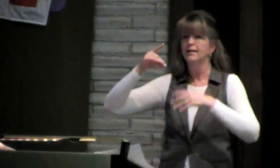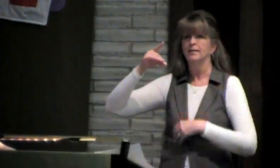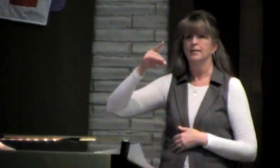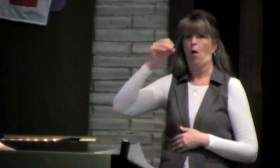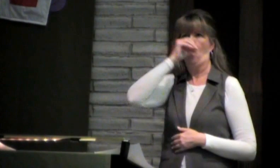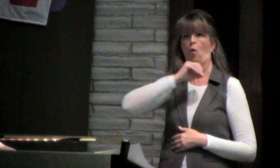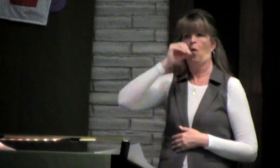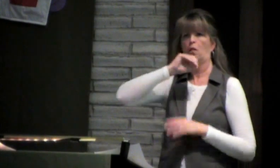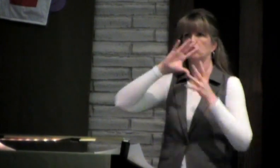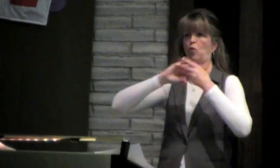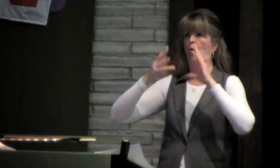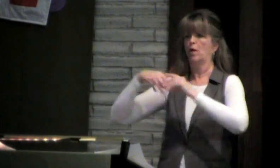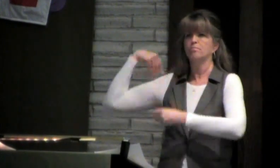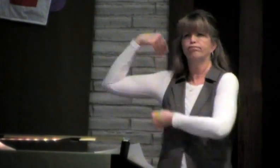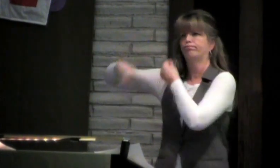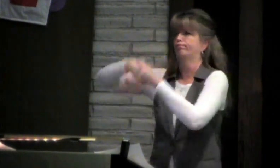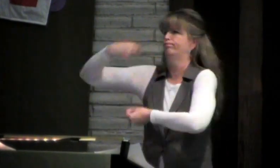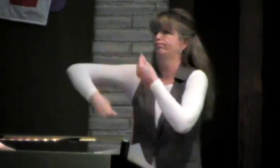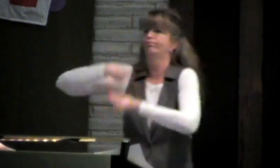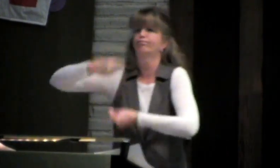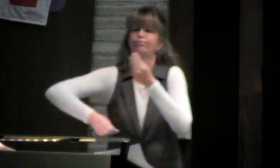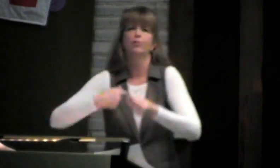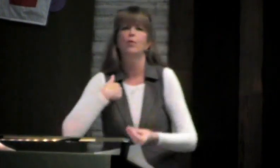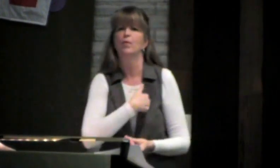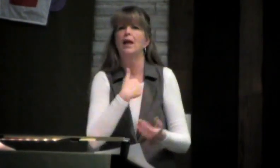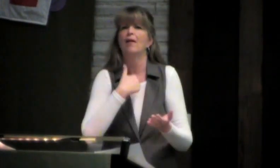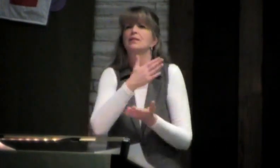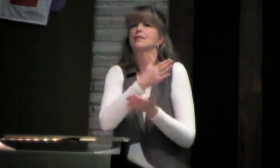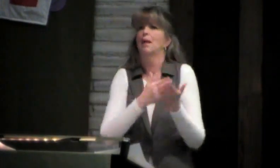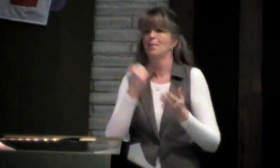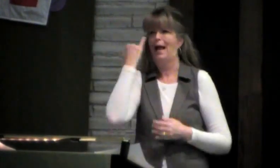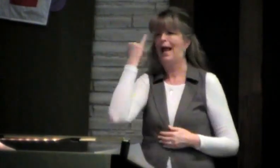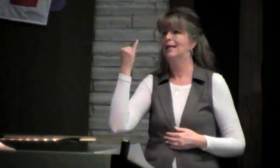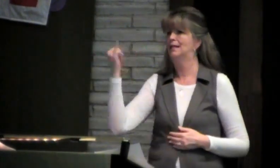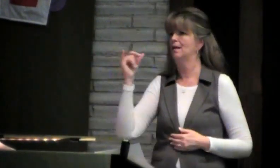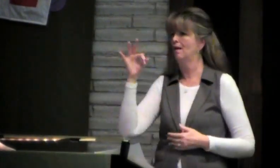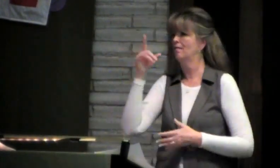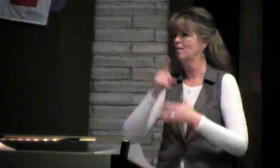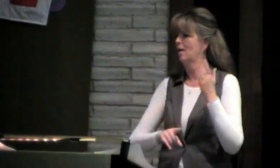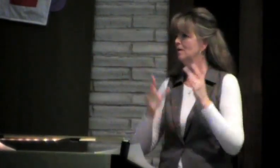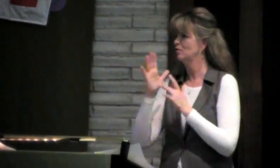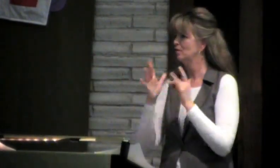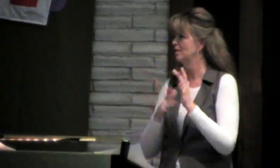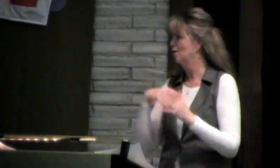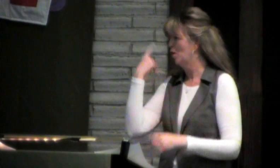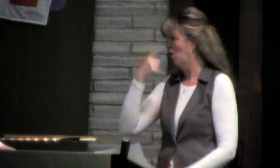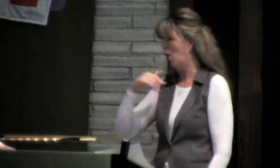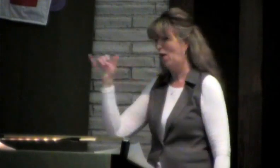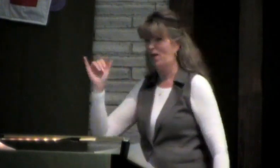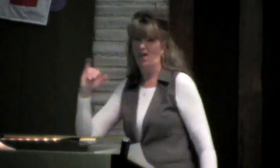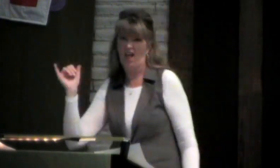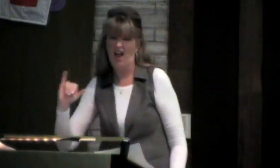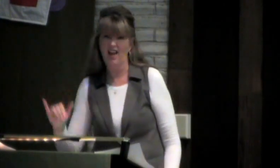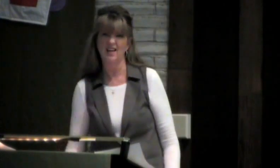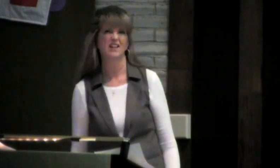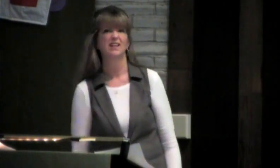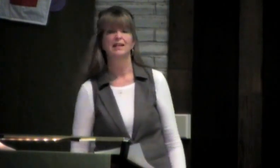and scrolls that have been found and, you know, oral history. We do have some ideas of what Jesus would possibly look